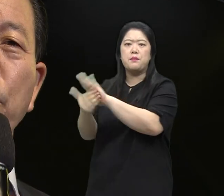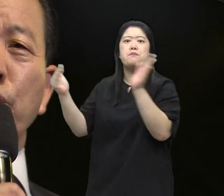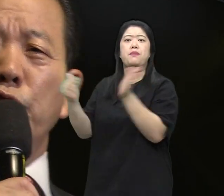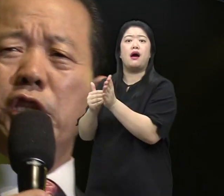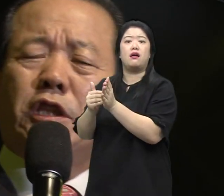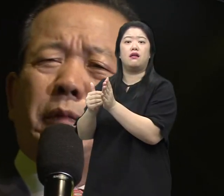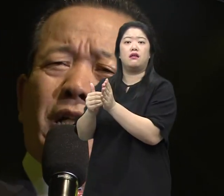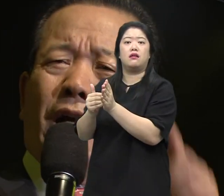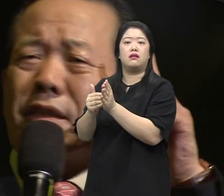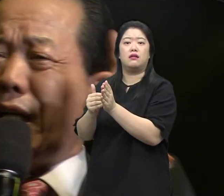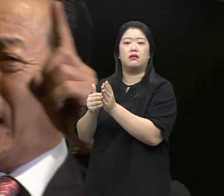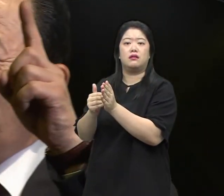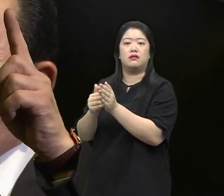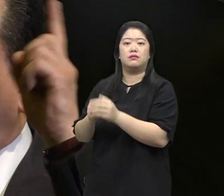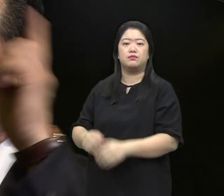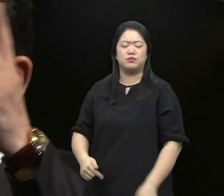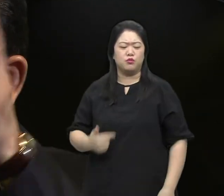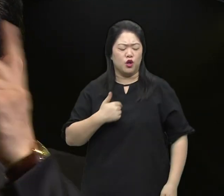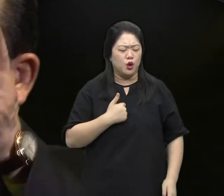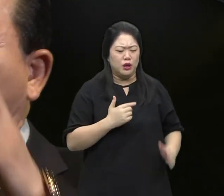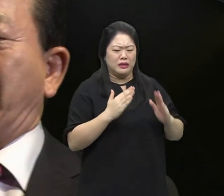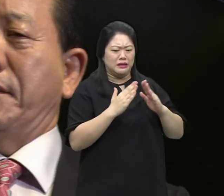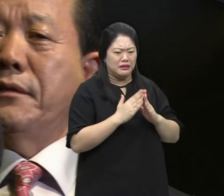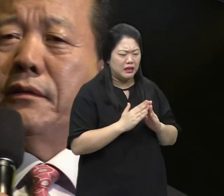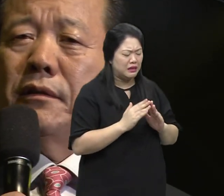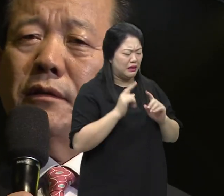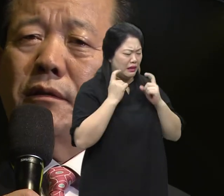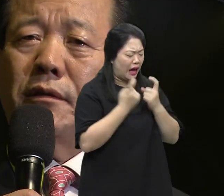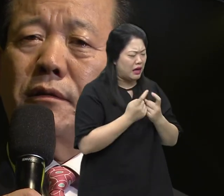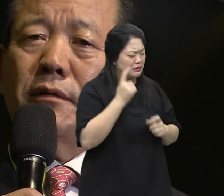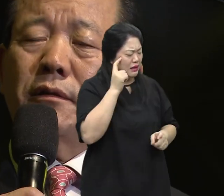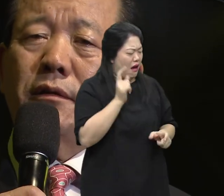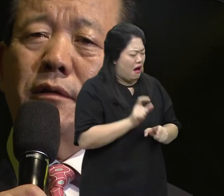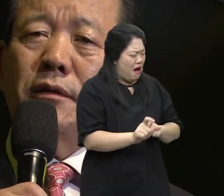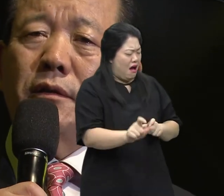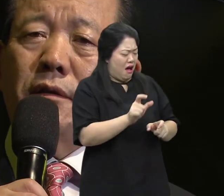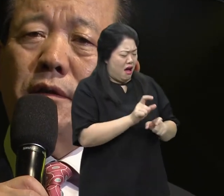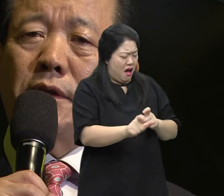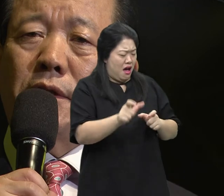And the biggest problem in my family.